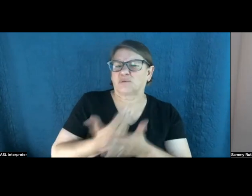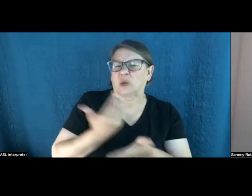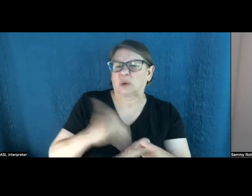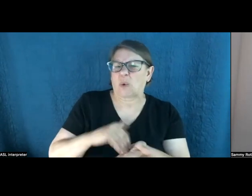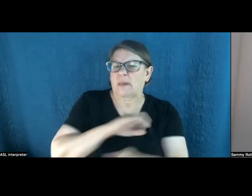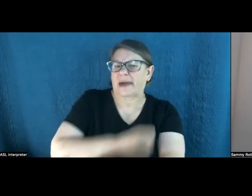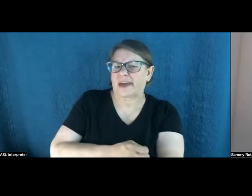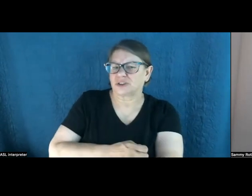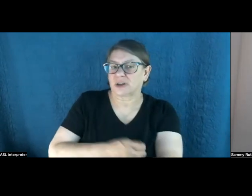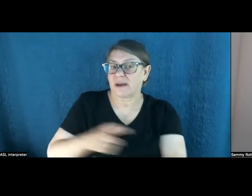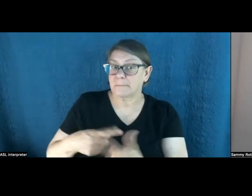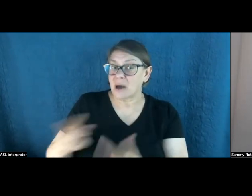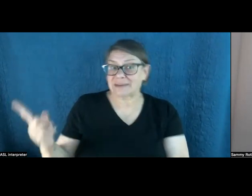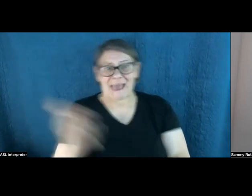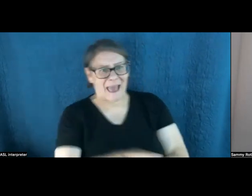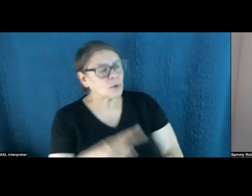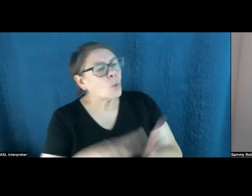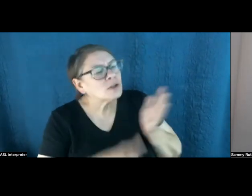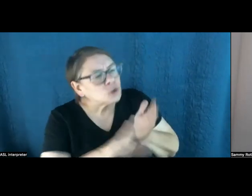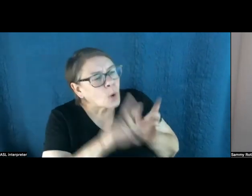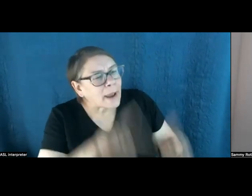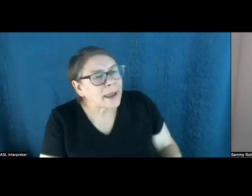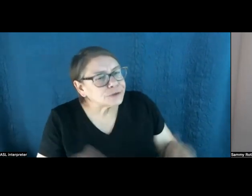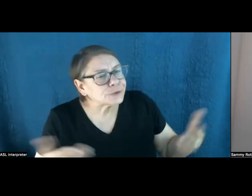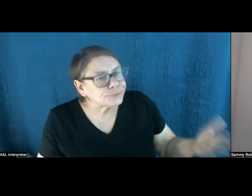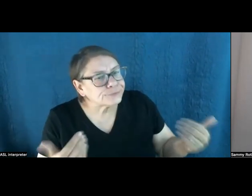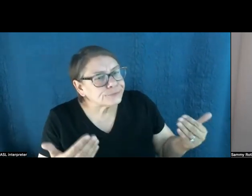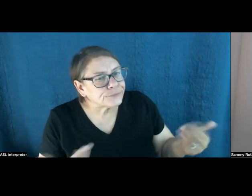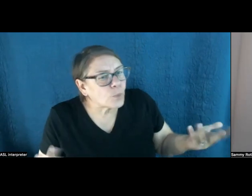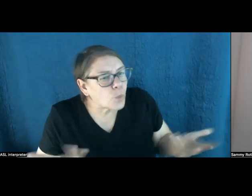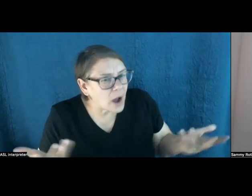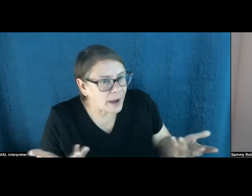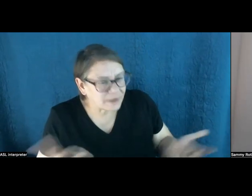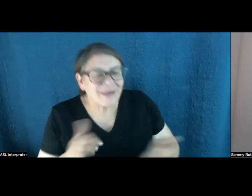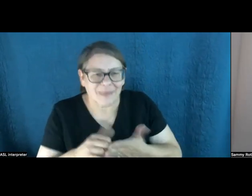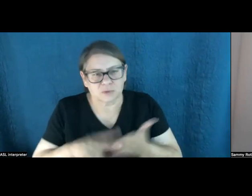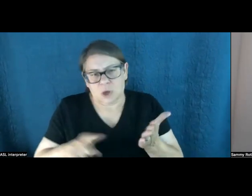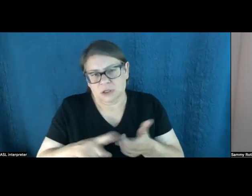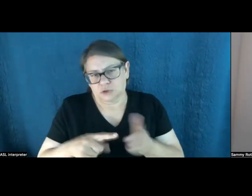What's their solution to climate? That's the kind of story that really needs to be written in those situations.